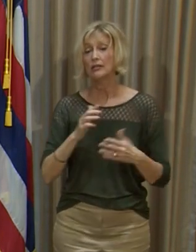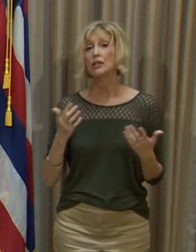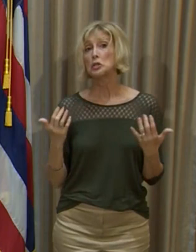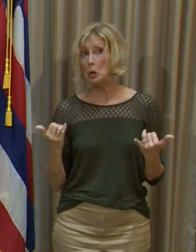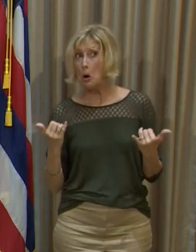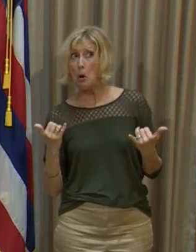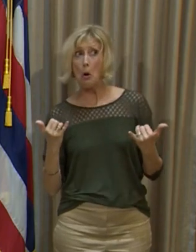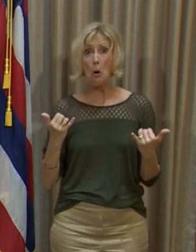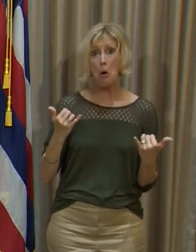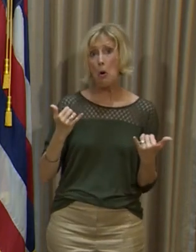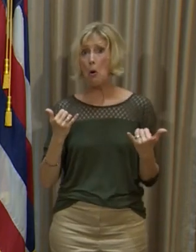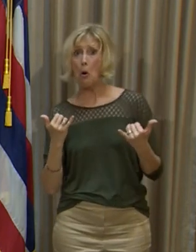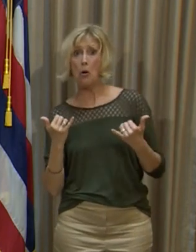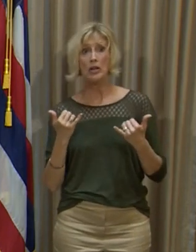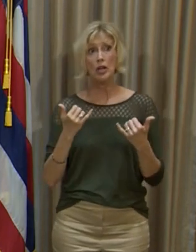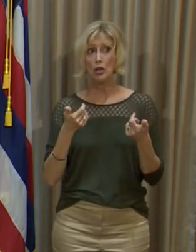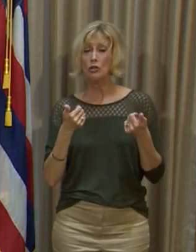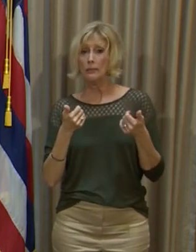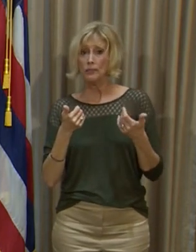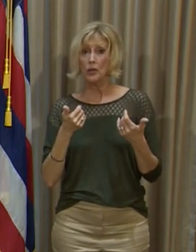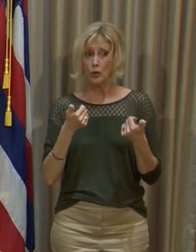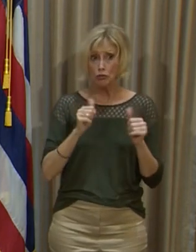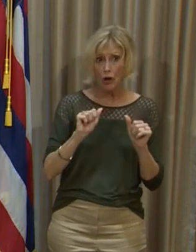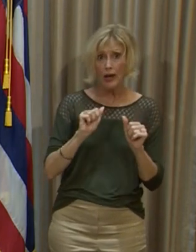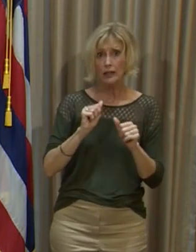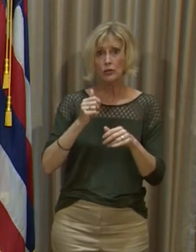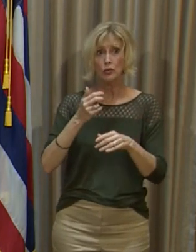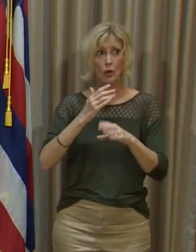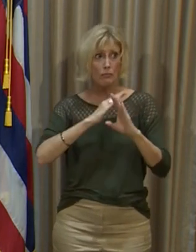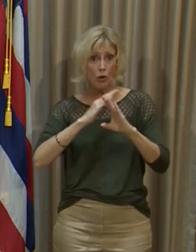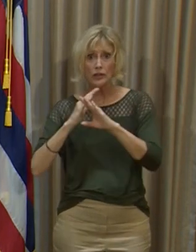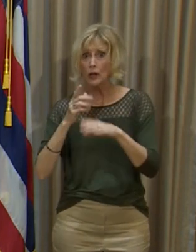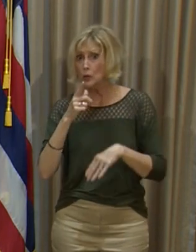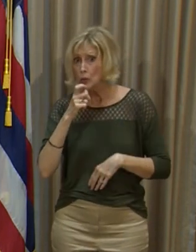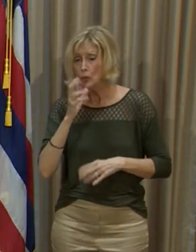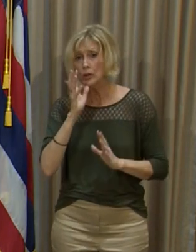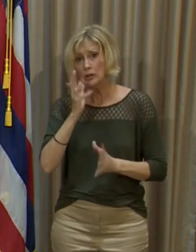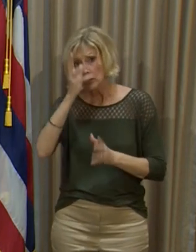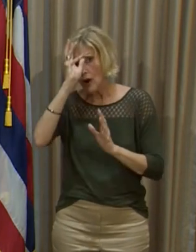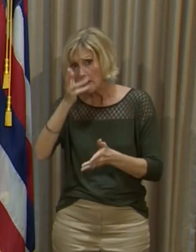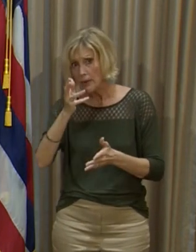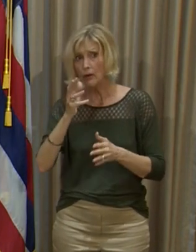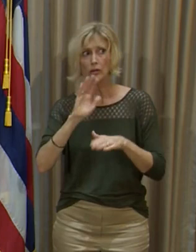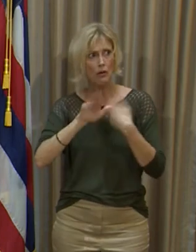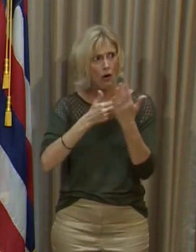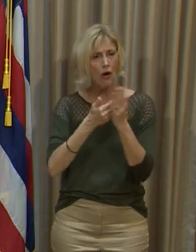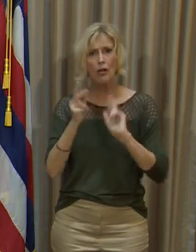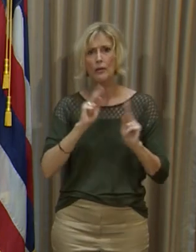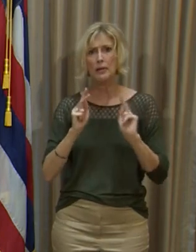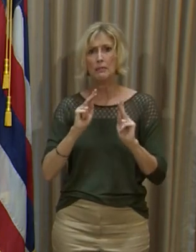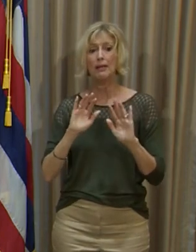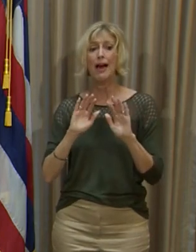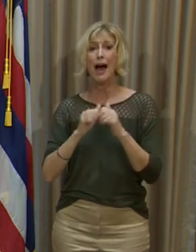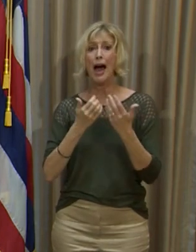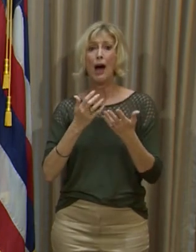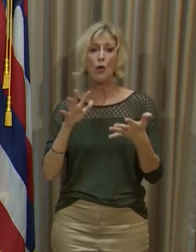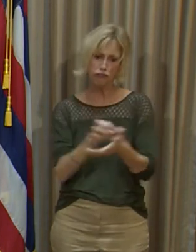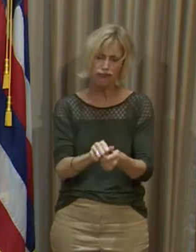in a way a race against time to protect our kupuna and all of our people in the state. This is the way we defeat COVID.